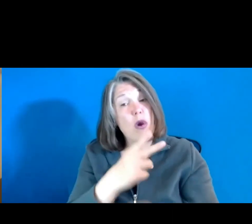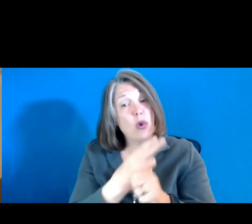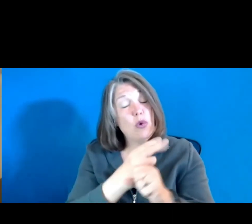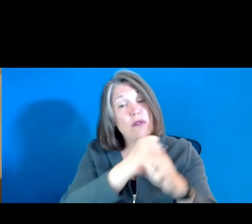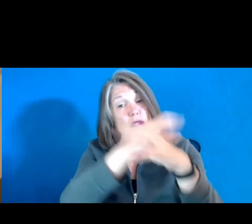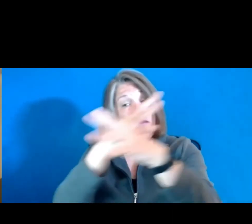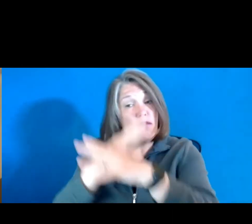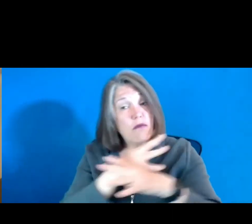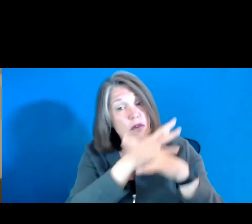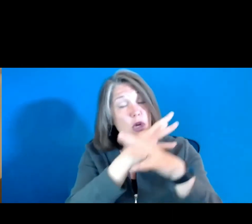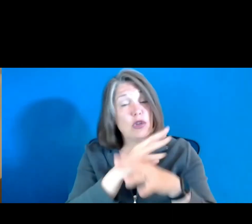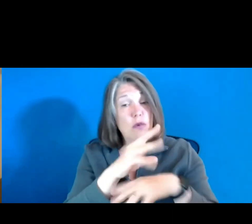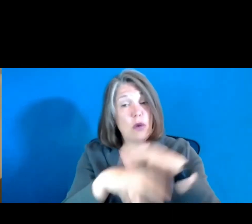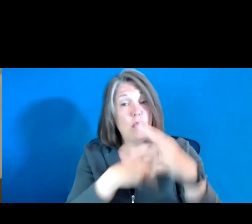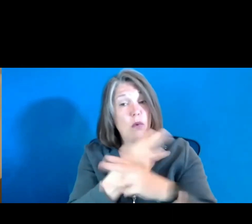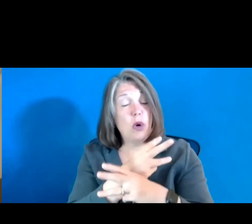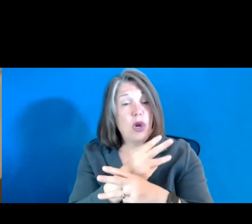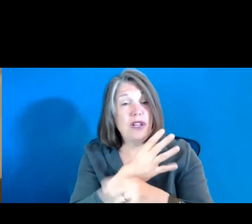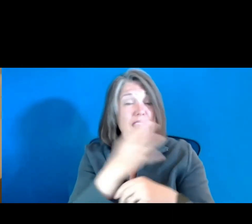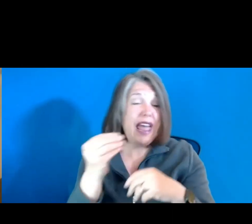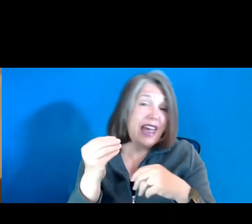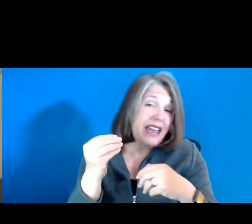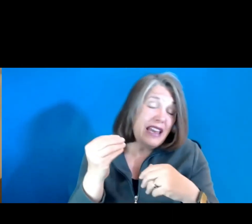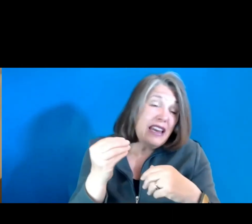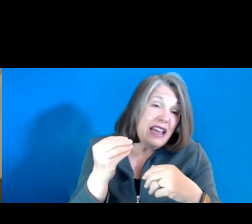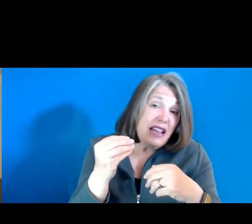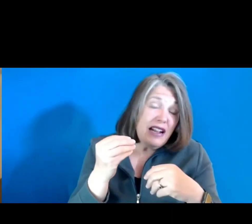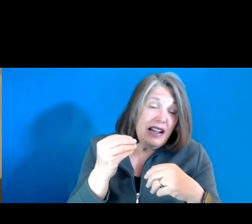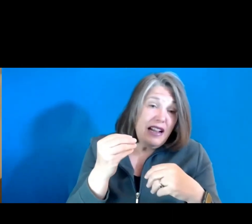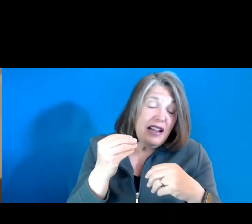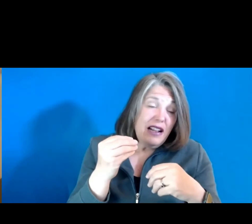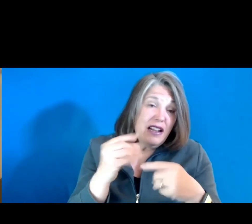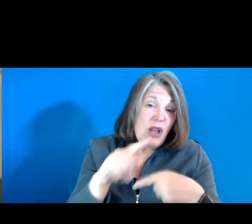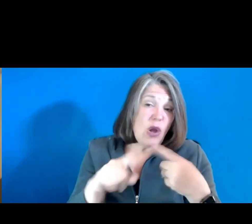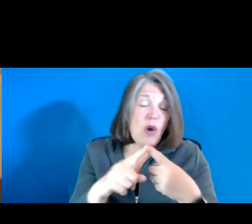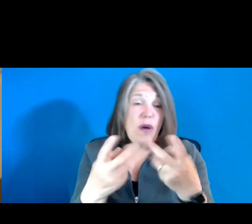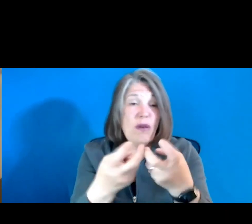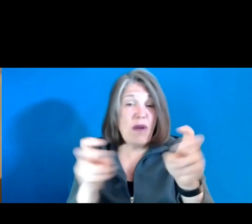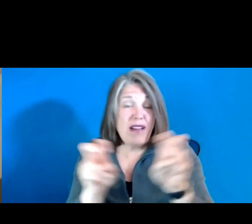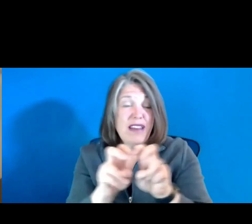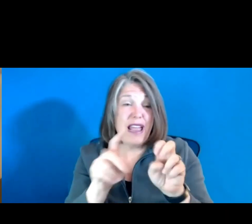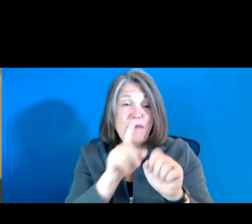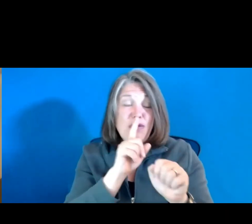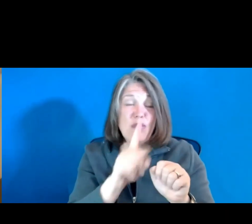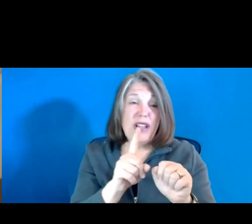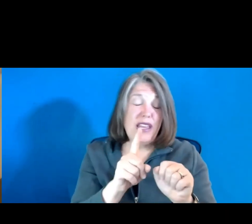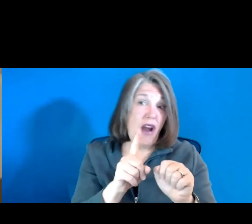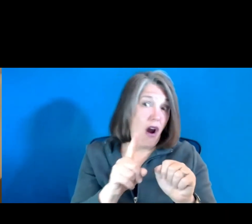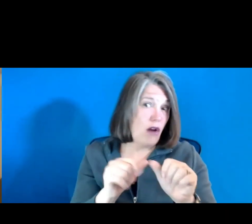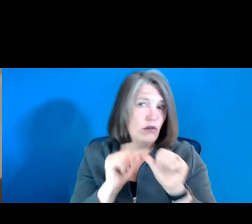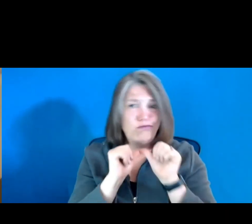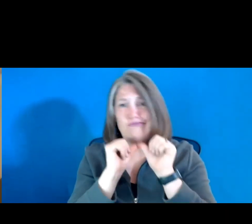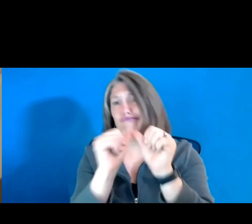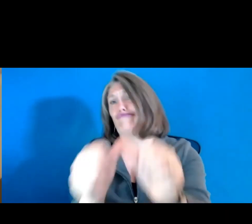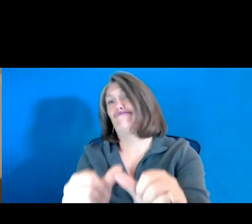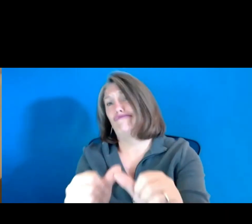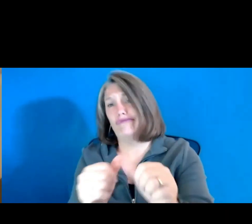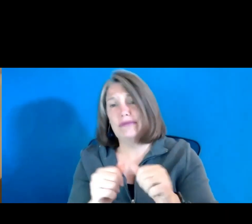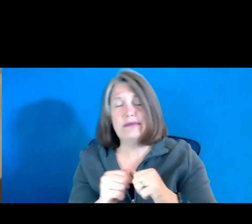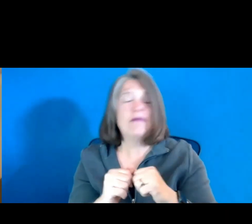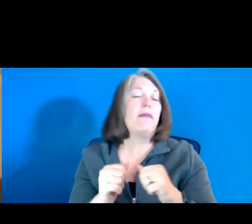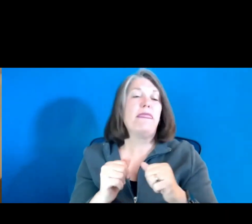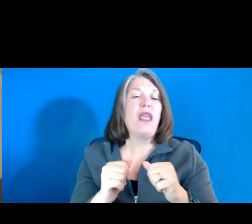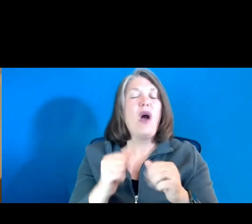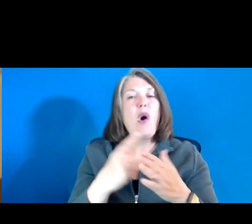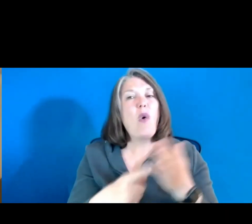and even when round tables are really, you know, kind of full steam ahead, hitting the mark, what